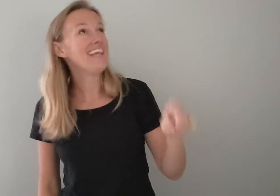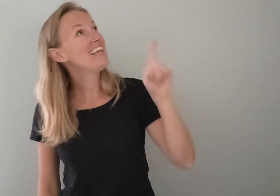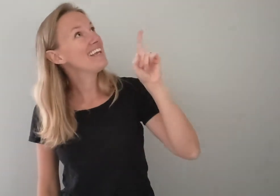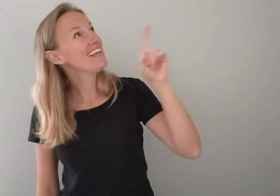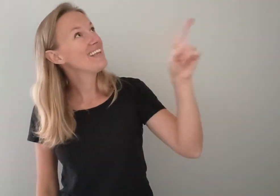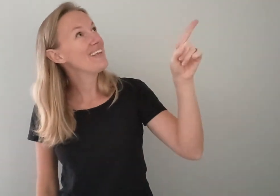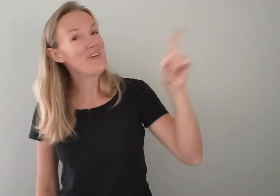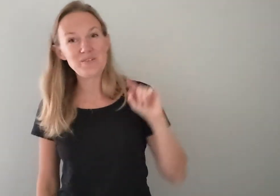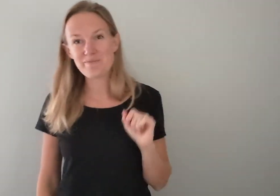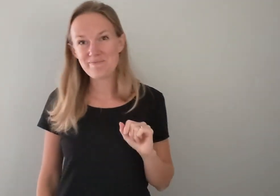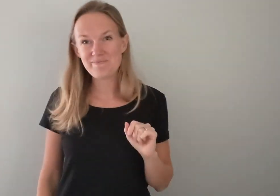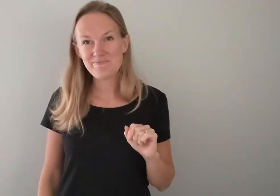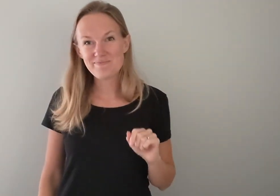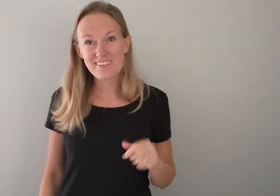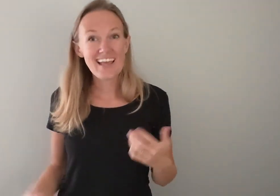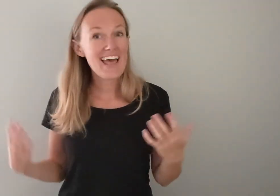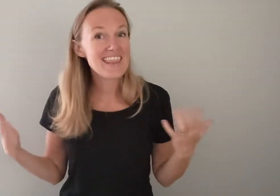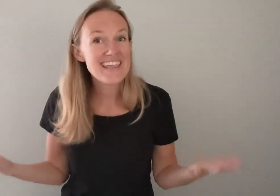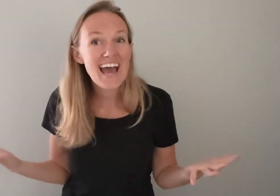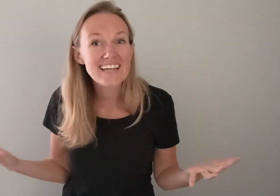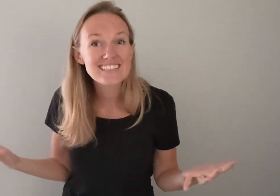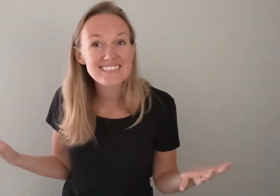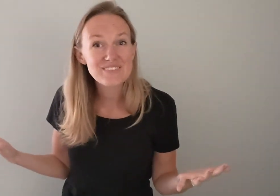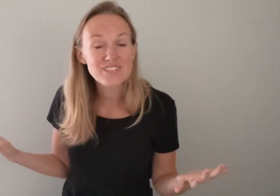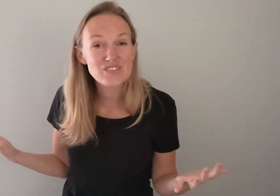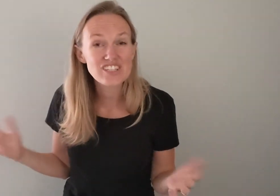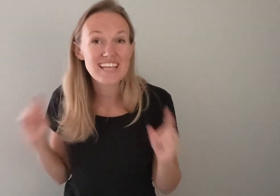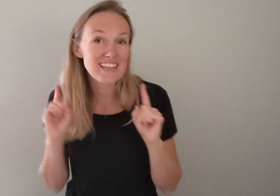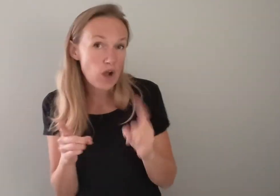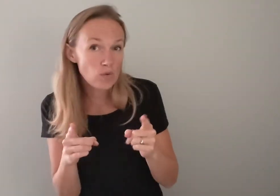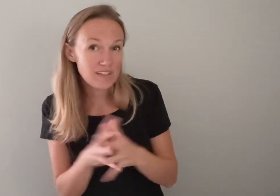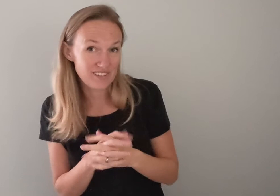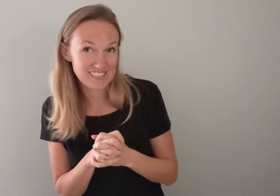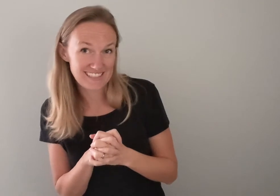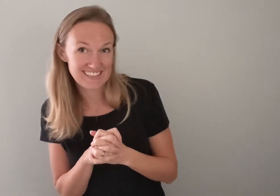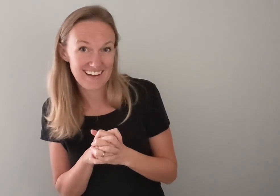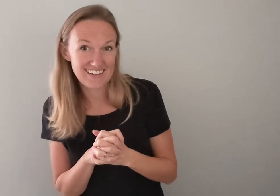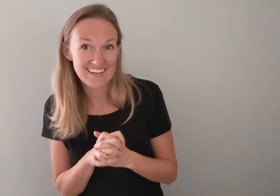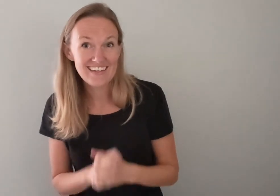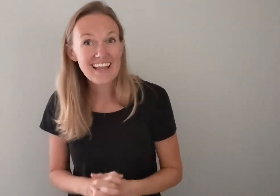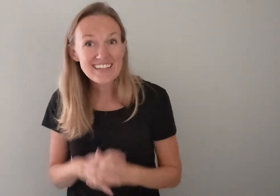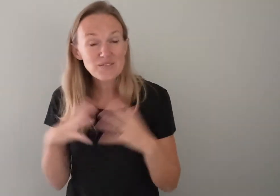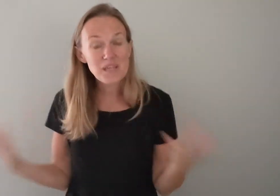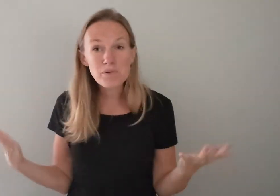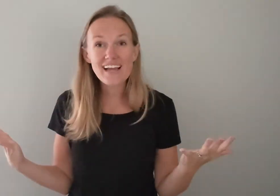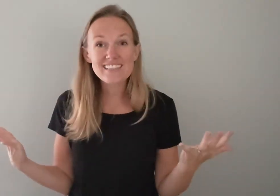you and that is the first verse and the only verse in this song okay so keep practicing